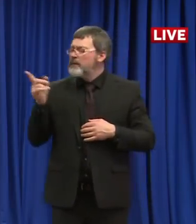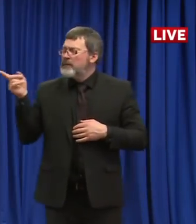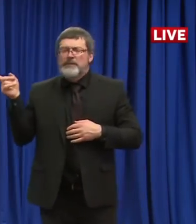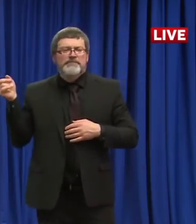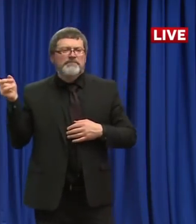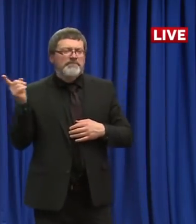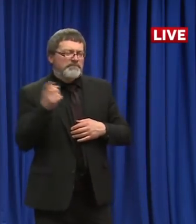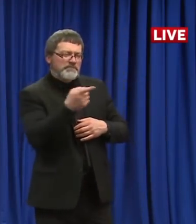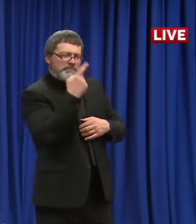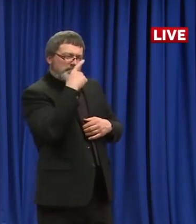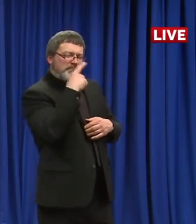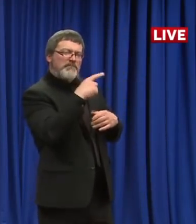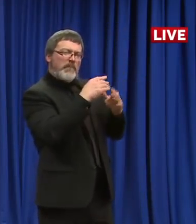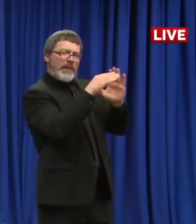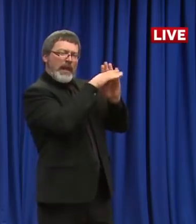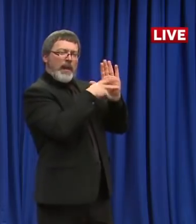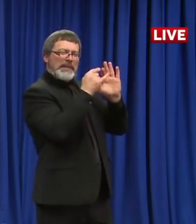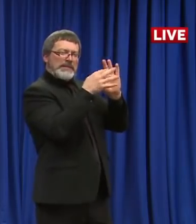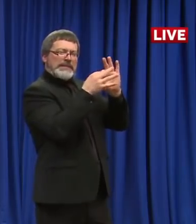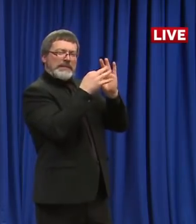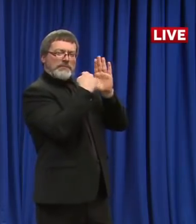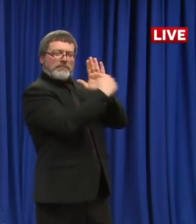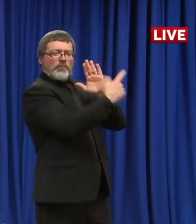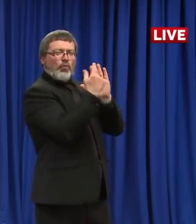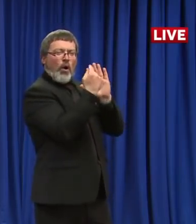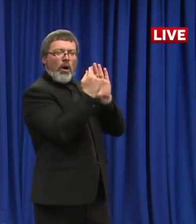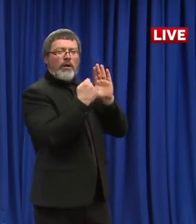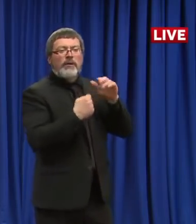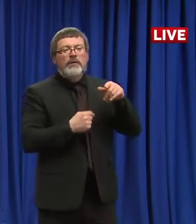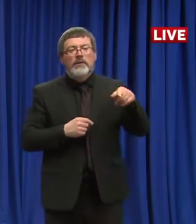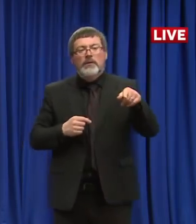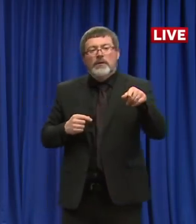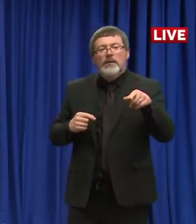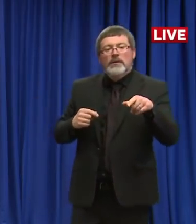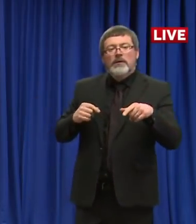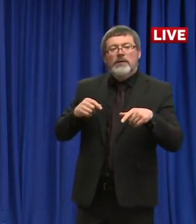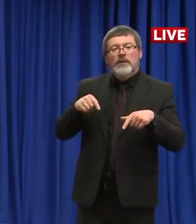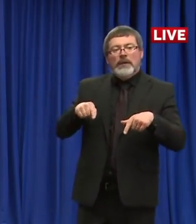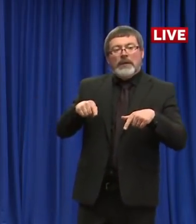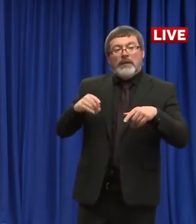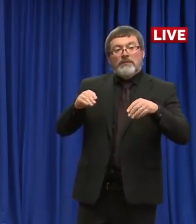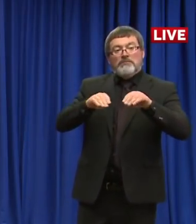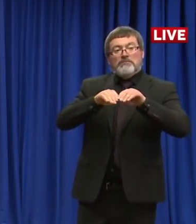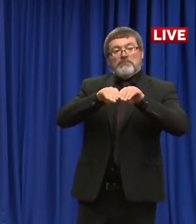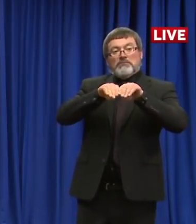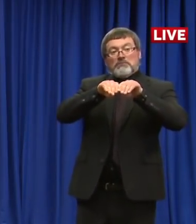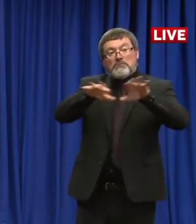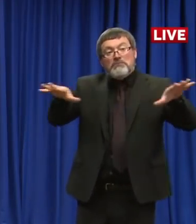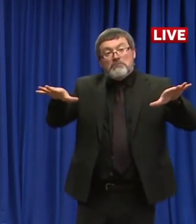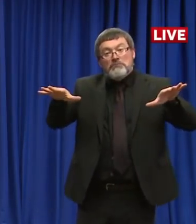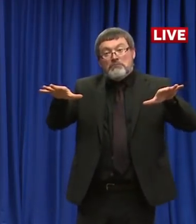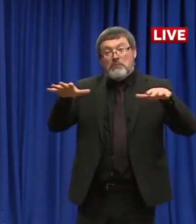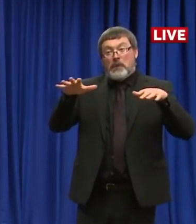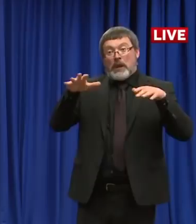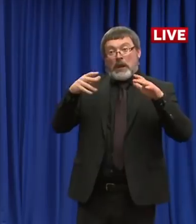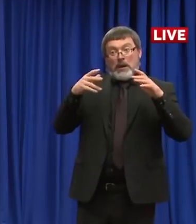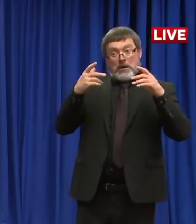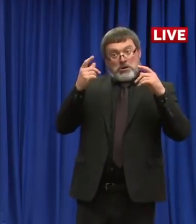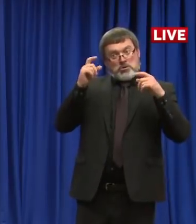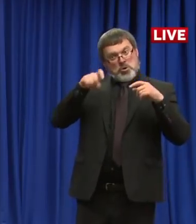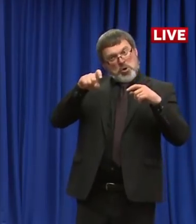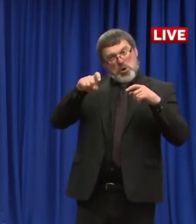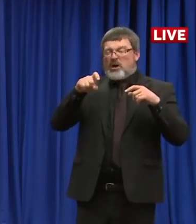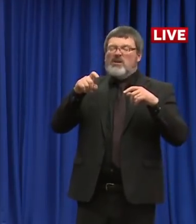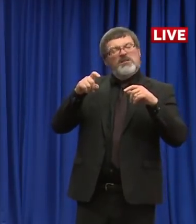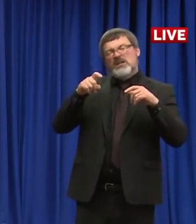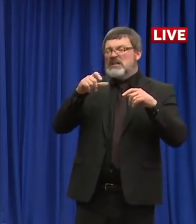the virus does not warrant the suppression of liberty. Look, I believe that public health trumps everything. I do. I believe